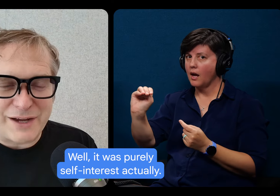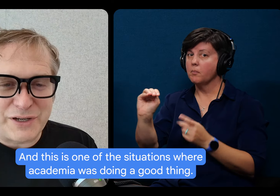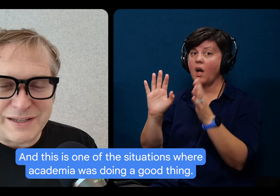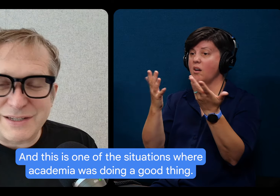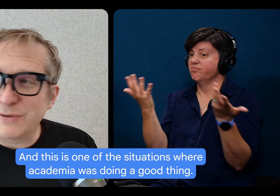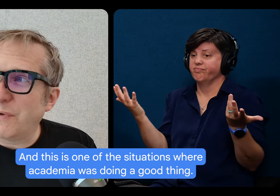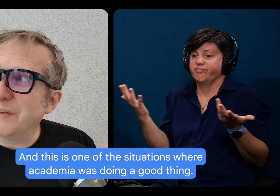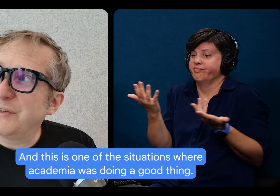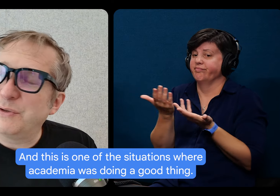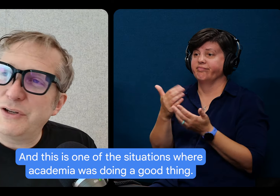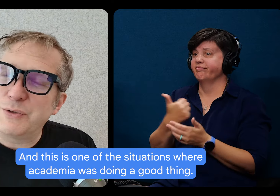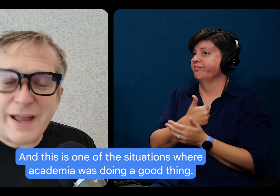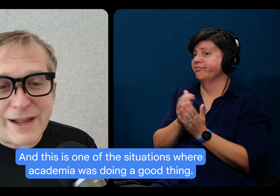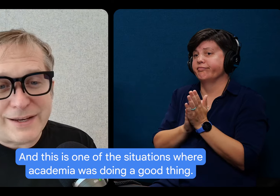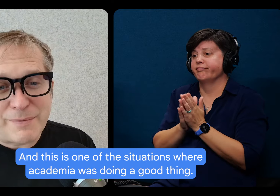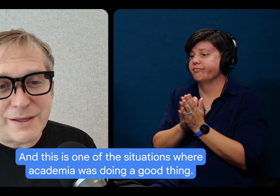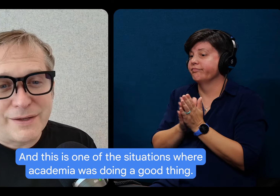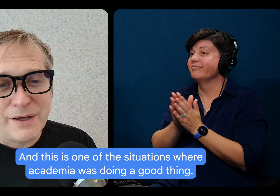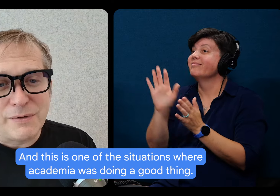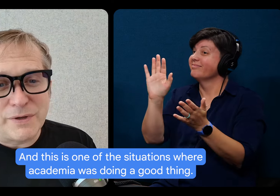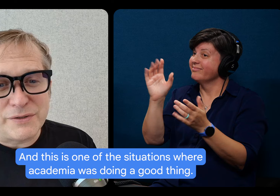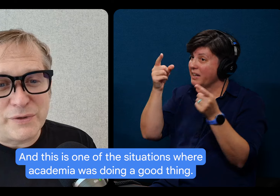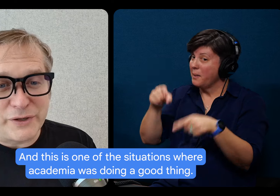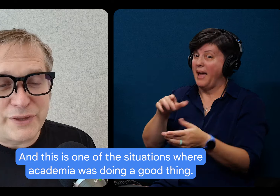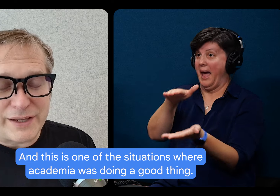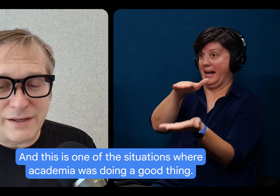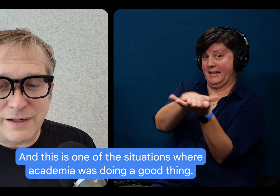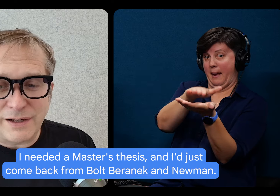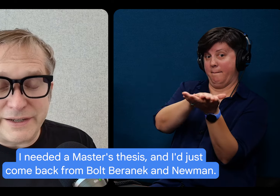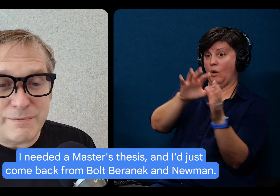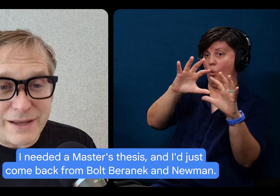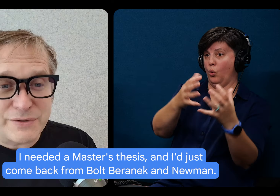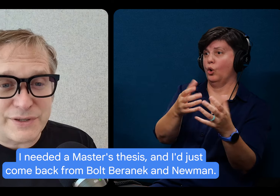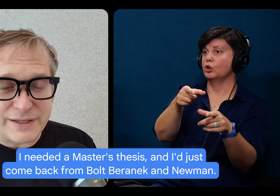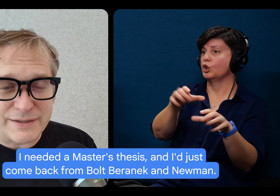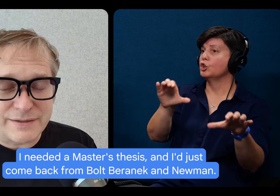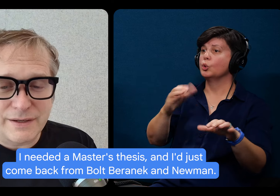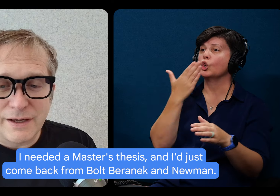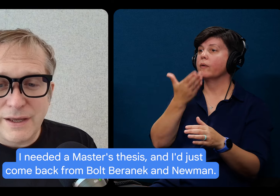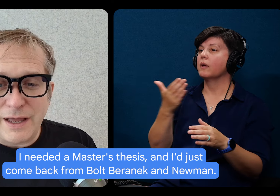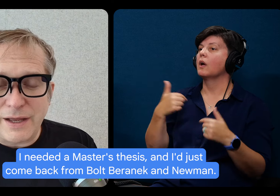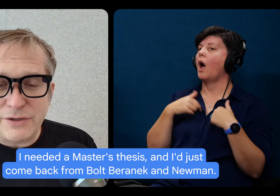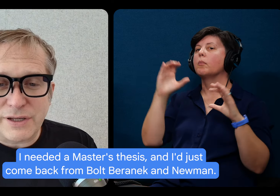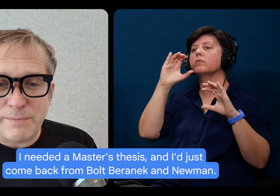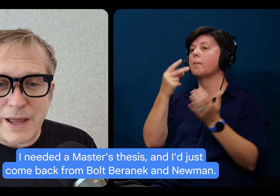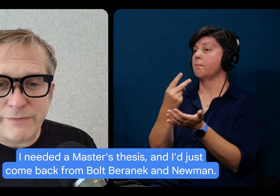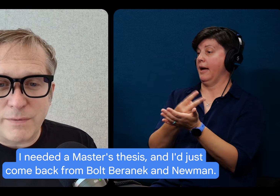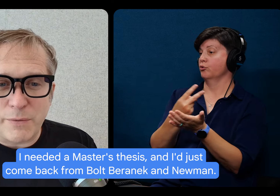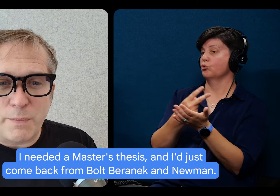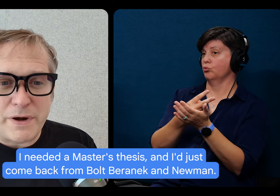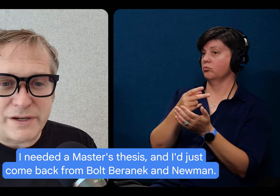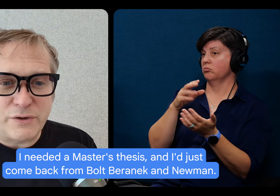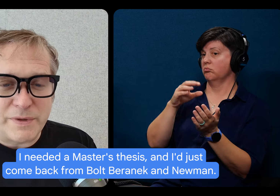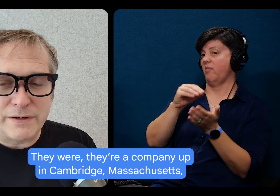-interest, actually. And this is one of the situations where academia was doing a good thing. I need a master's thesis. And I just come back